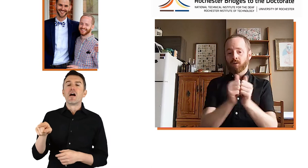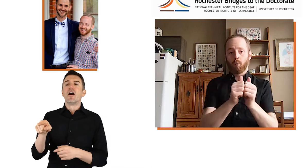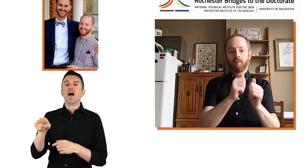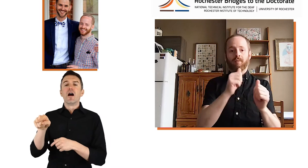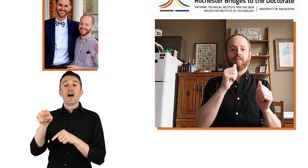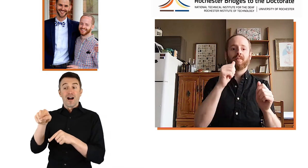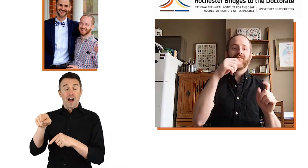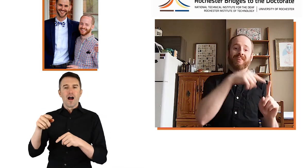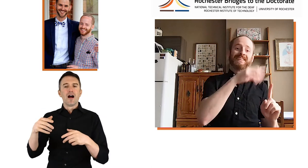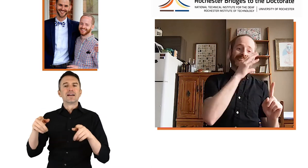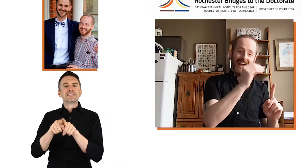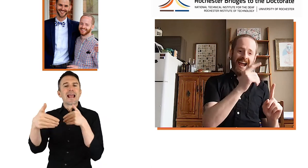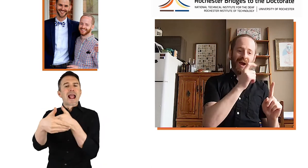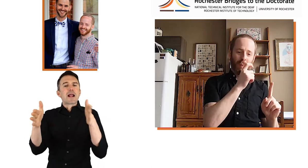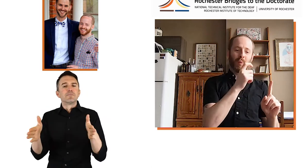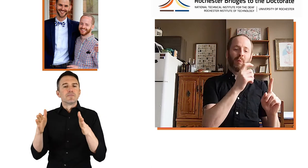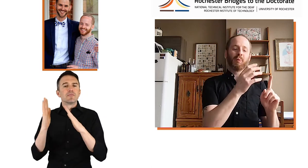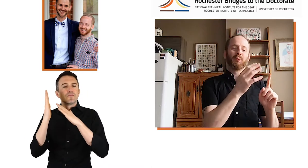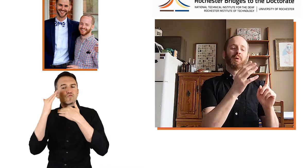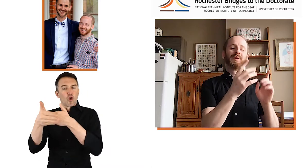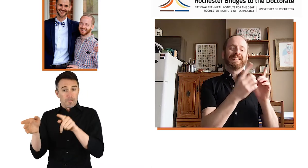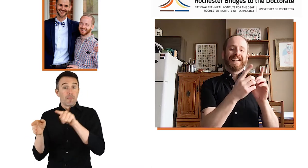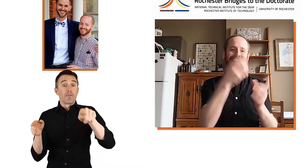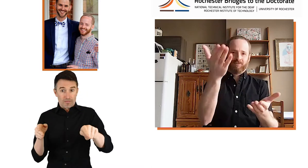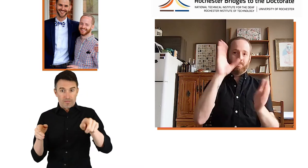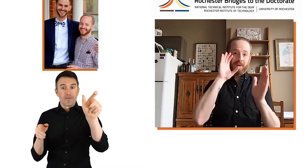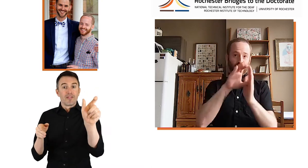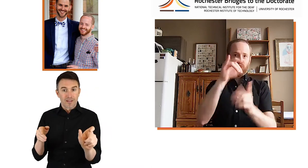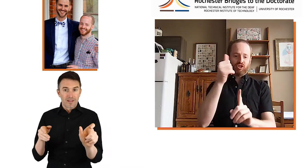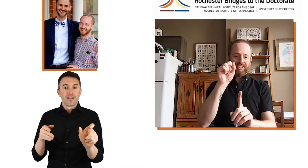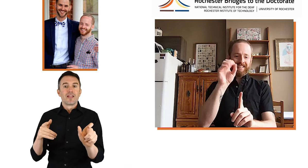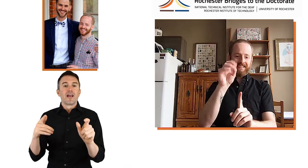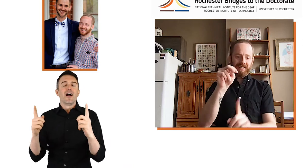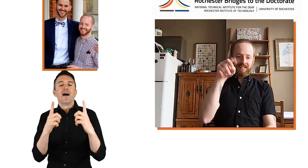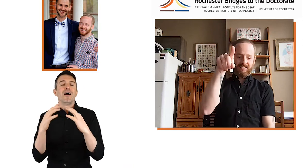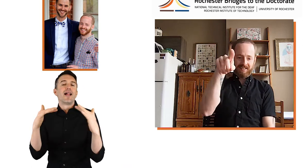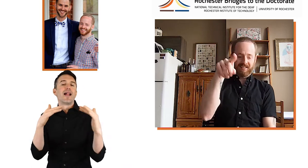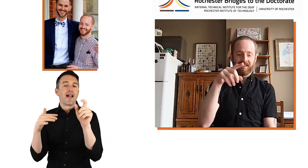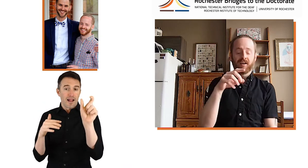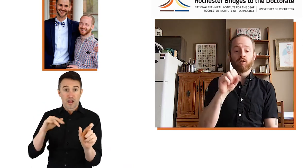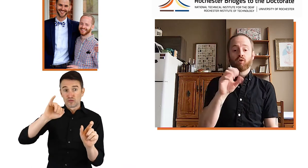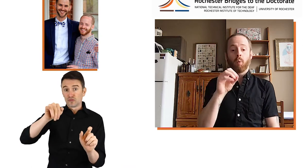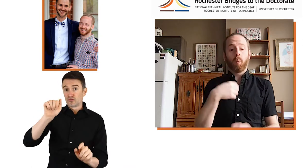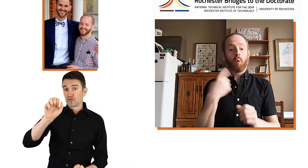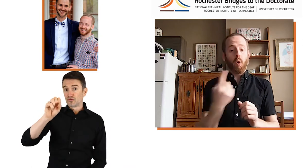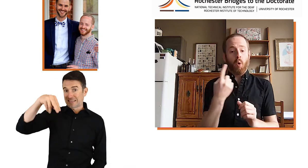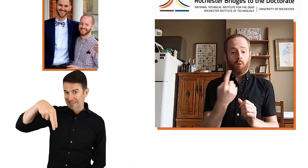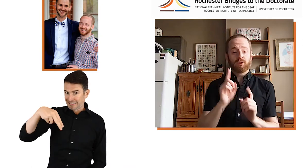And he was roommate with another guy who you can see in this picture, Jason.